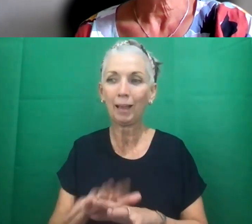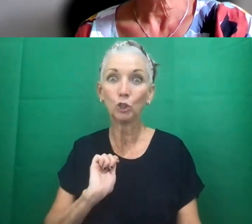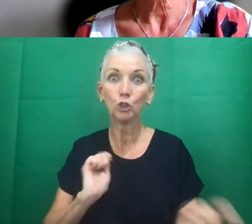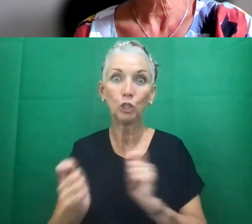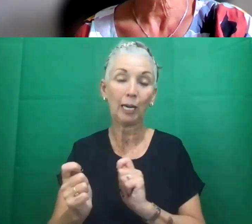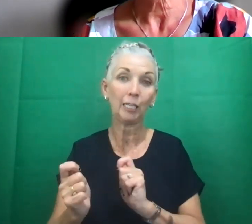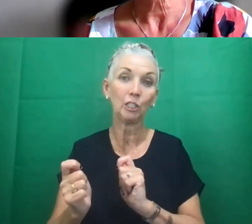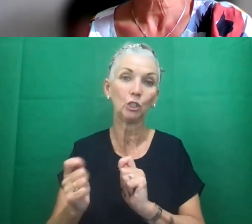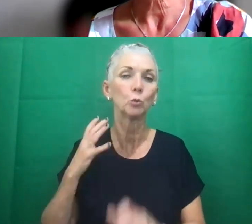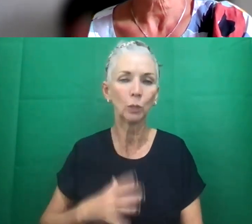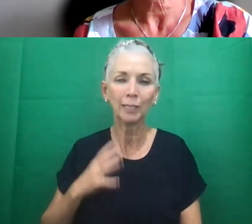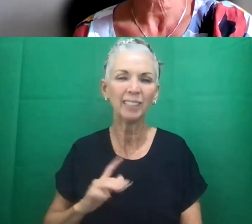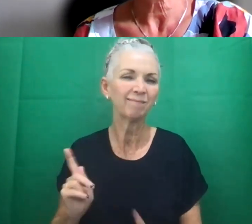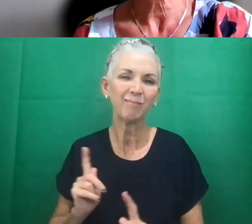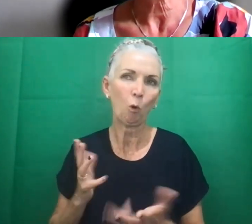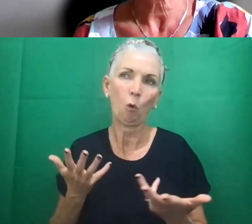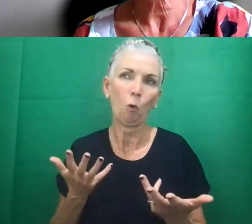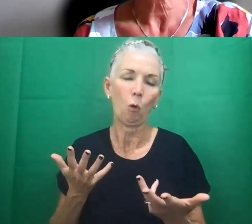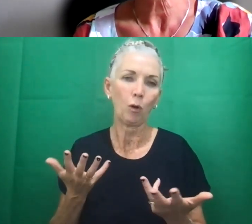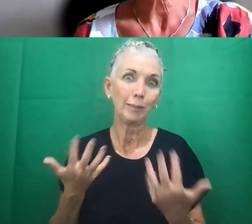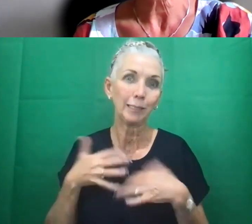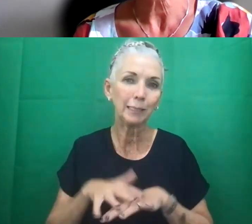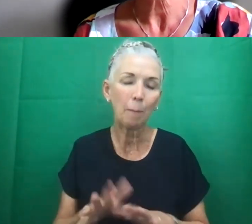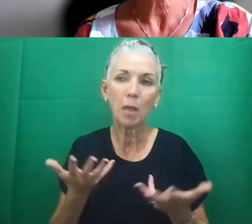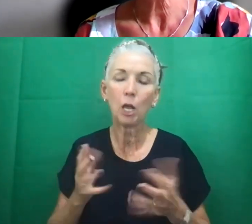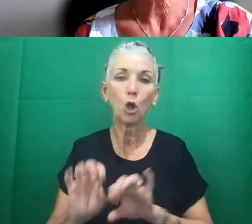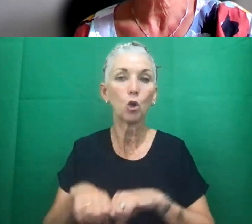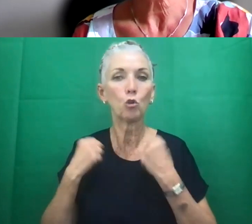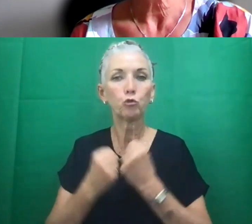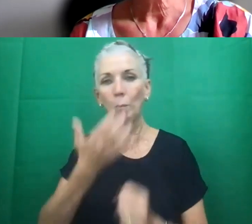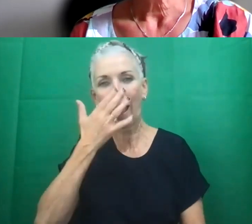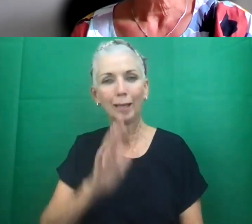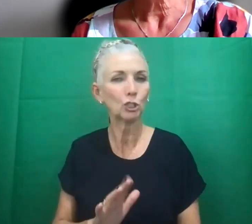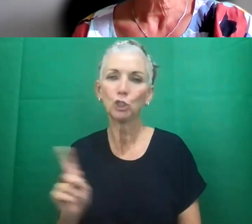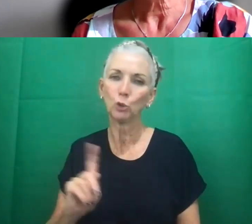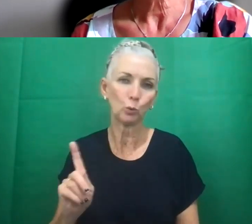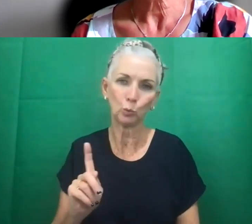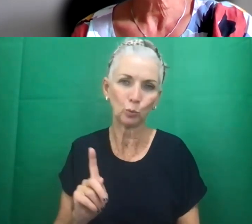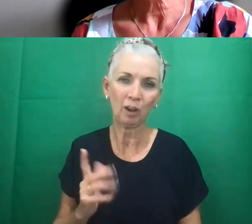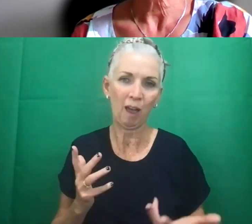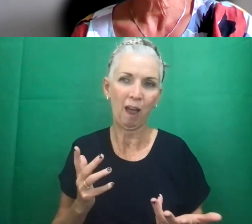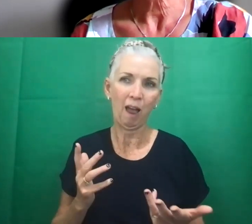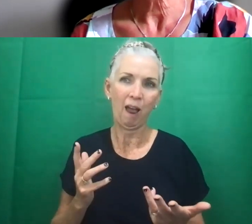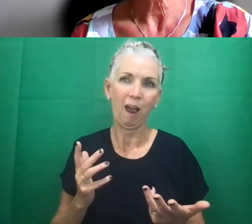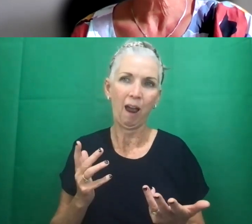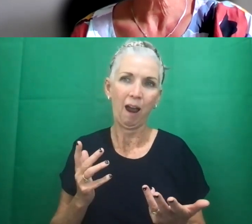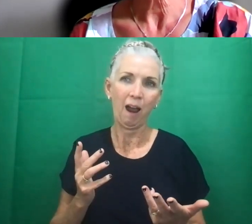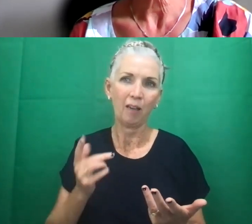need or the systemic, you know, the kind of group attitude, really. And I think there's so much that's fundamental